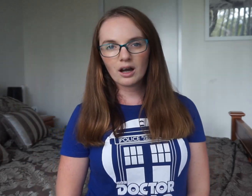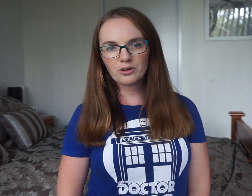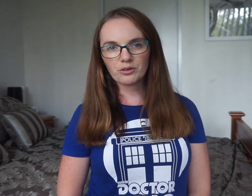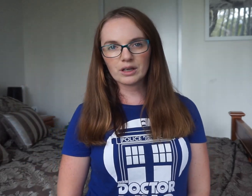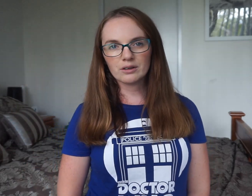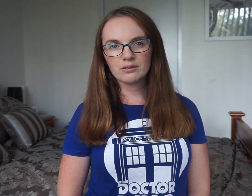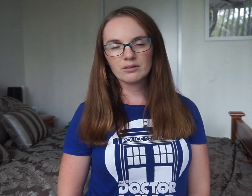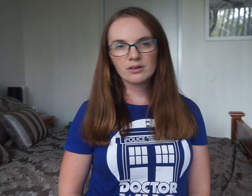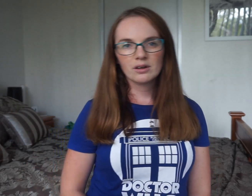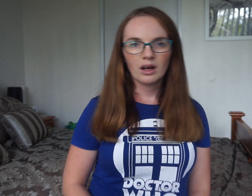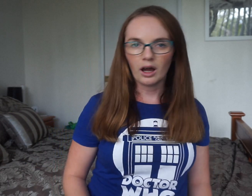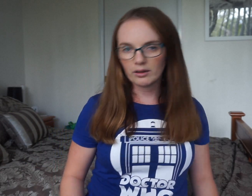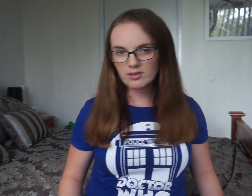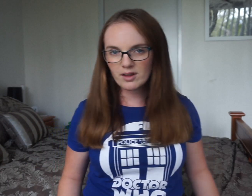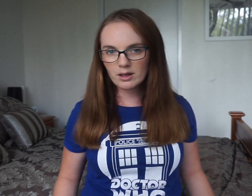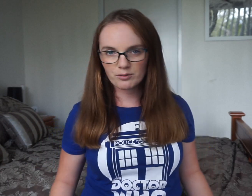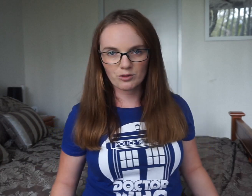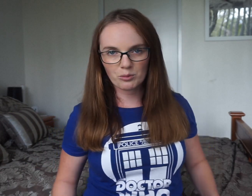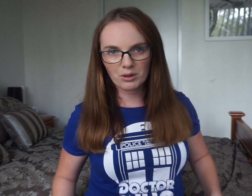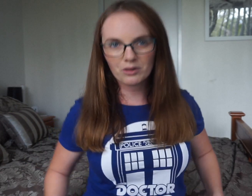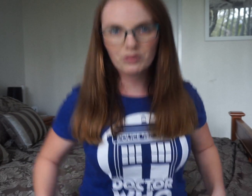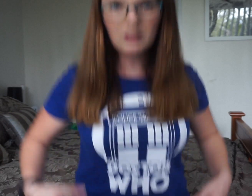Hungry. I have to stand up for this one. Hungry.